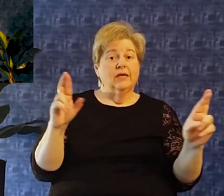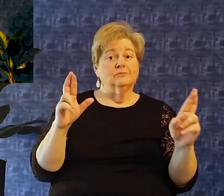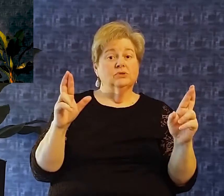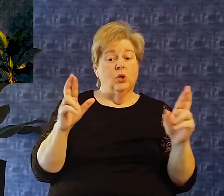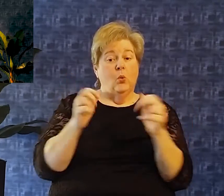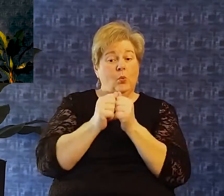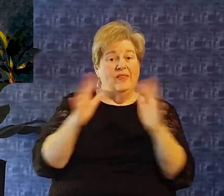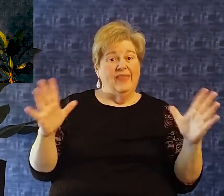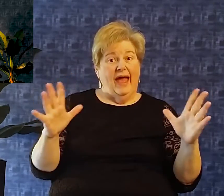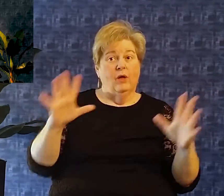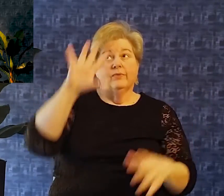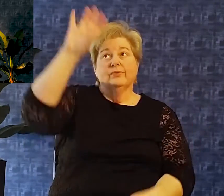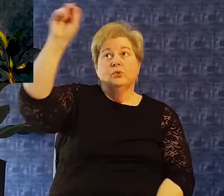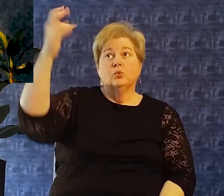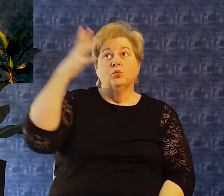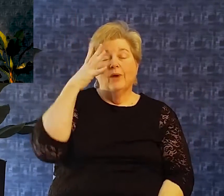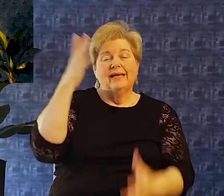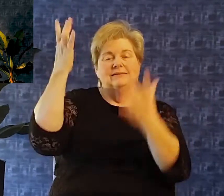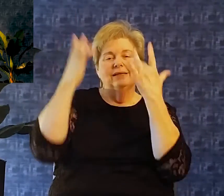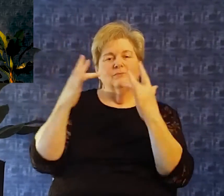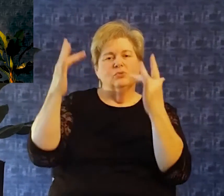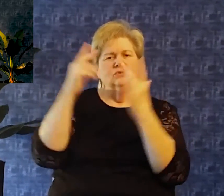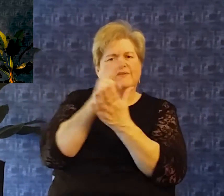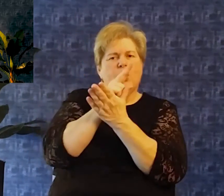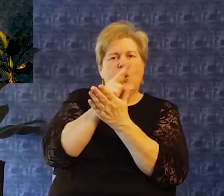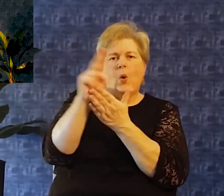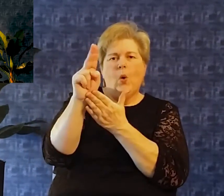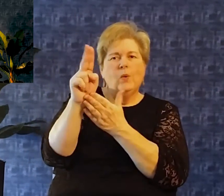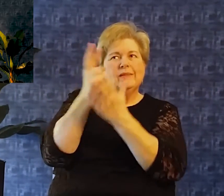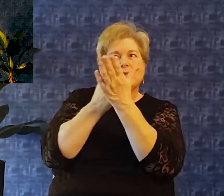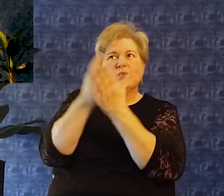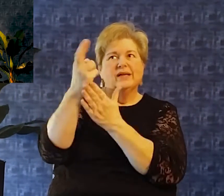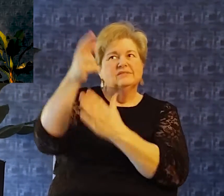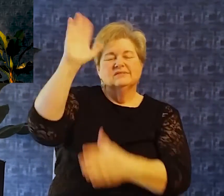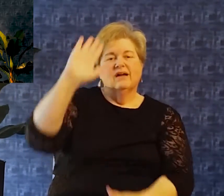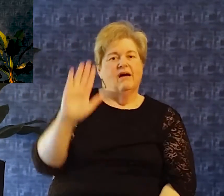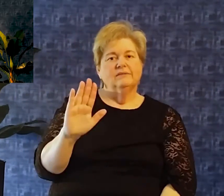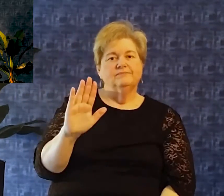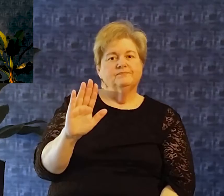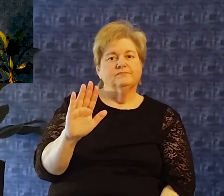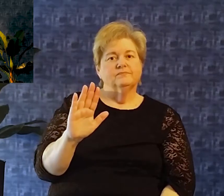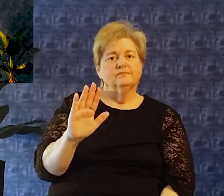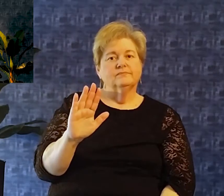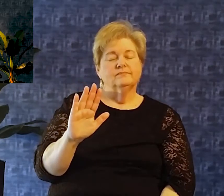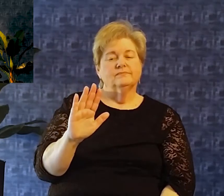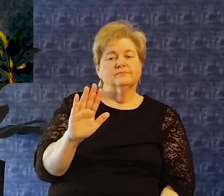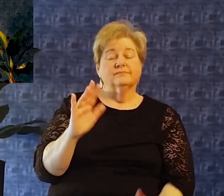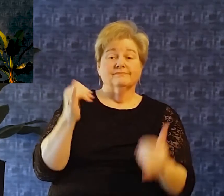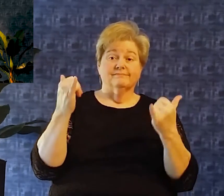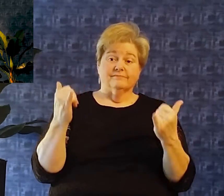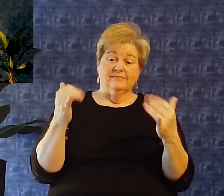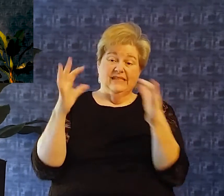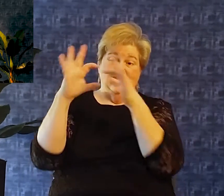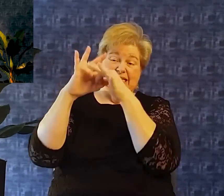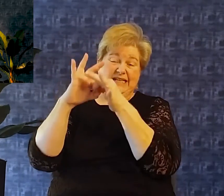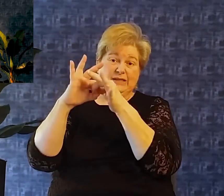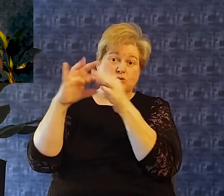god Now closely connected to that a second area that we need grace in is we need it for redemption But